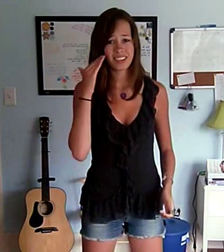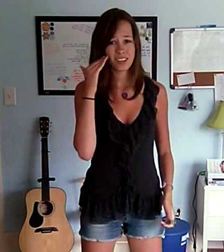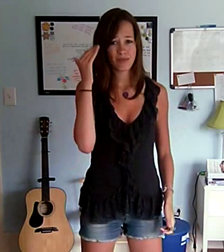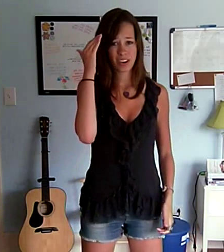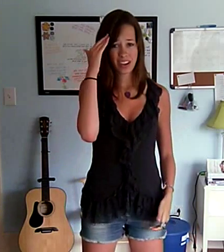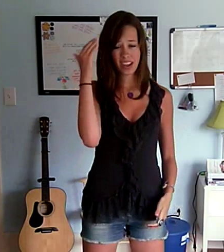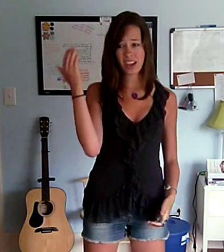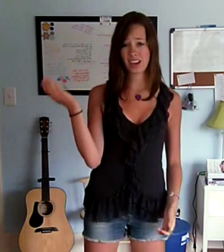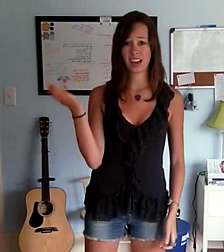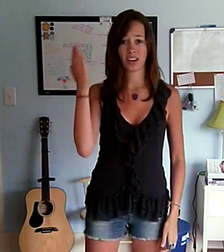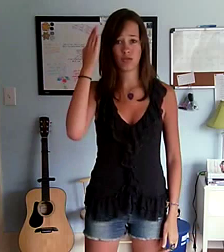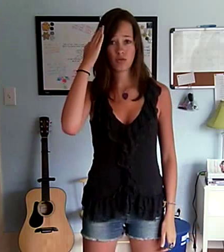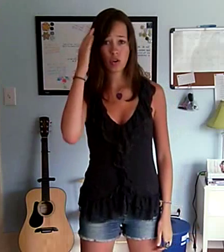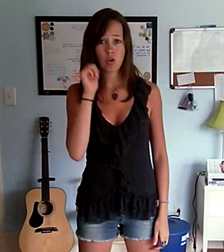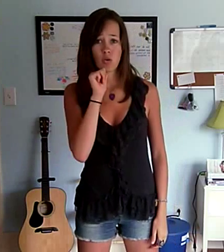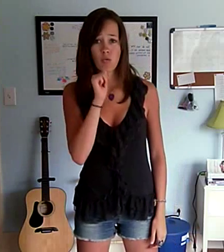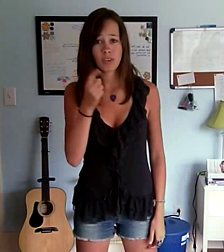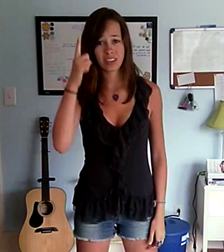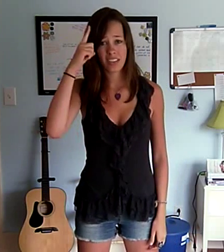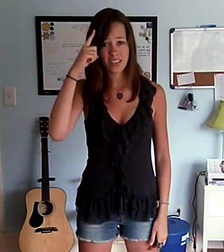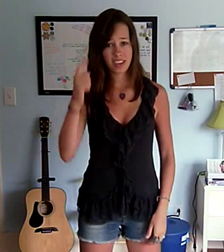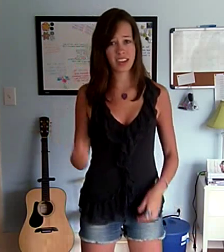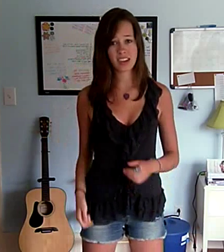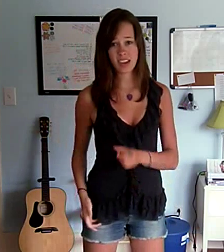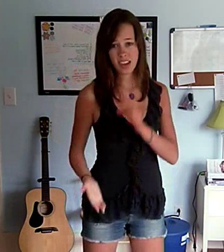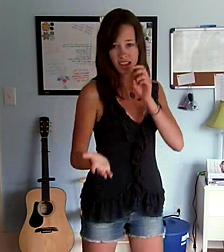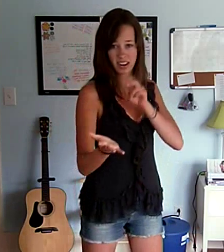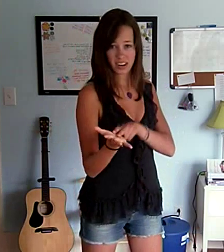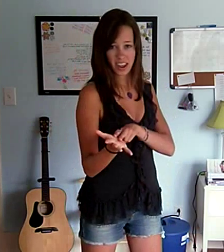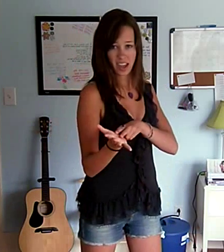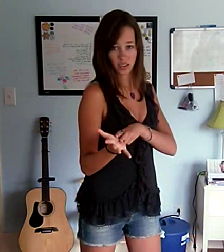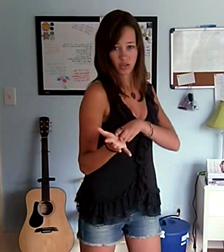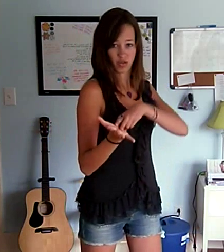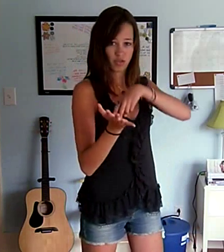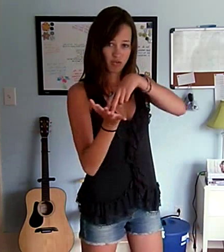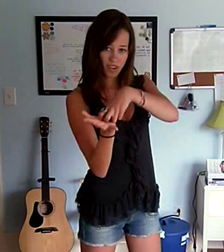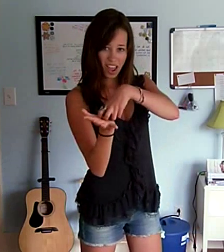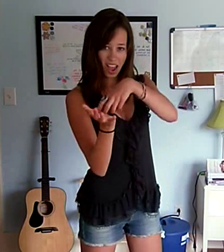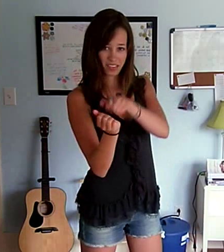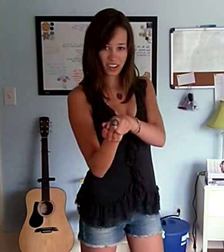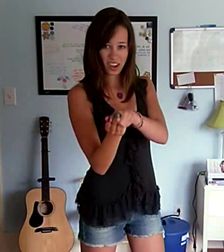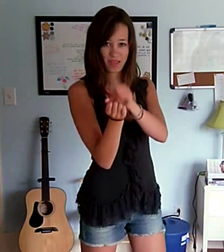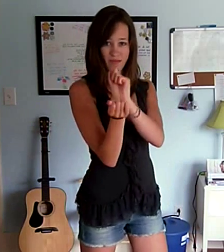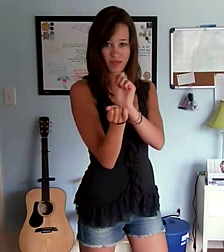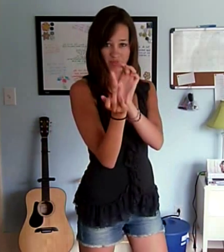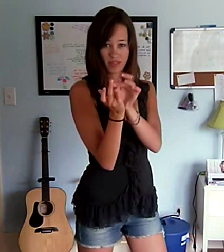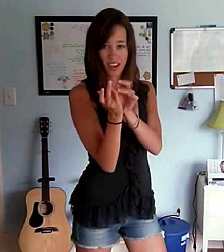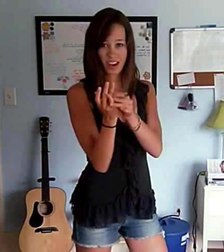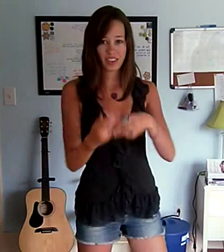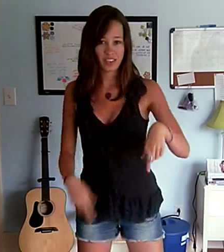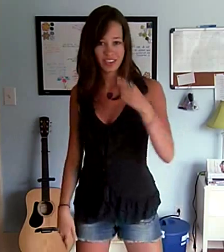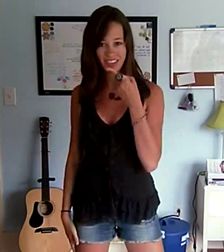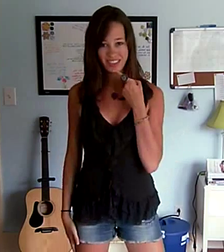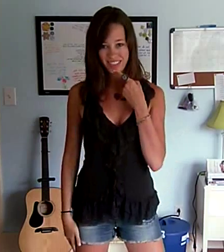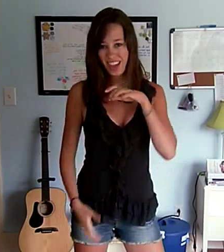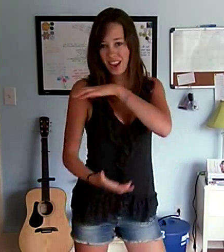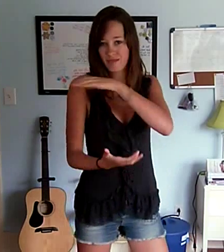In my head, I don't know what you're thinking He nailed to the ground and pulled out a ring And said,